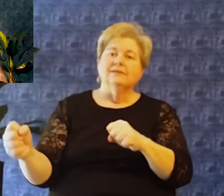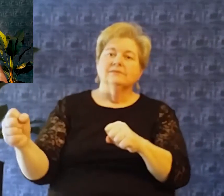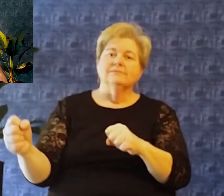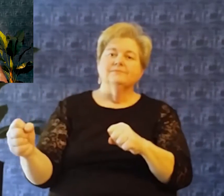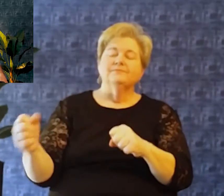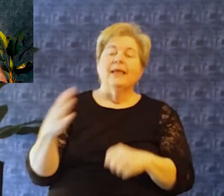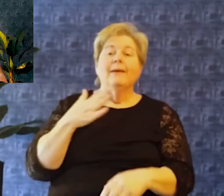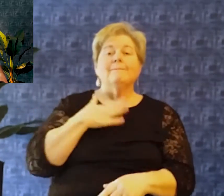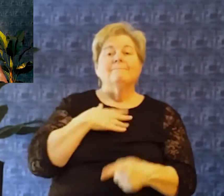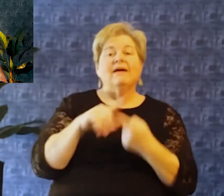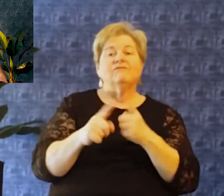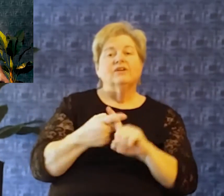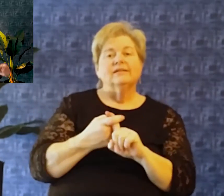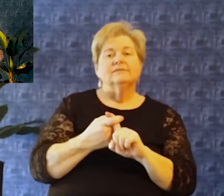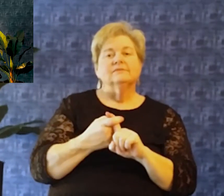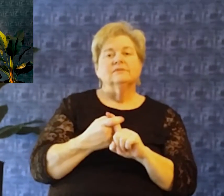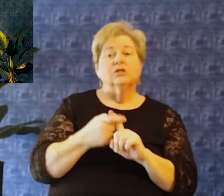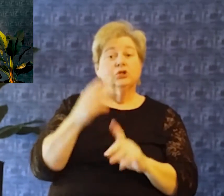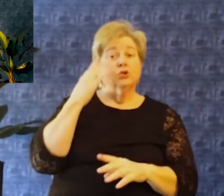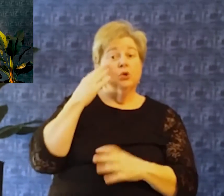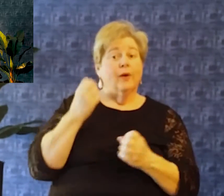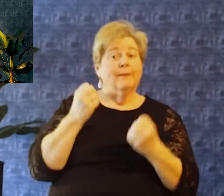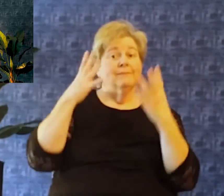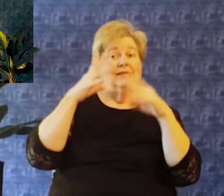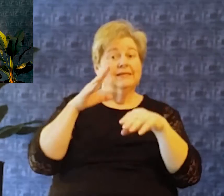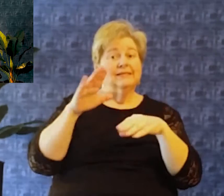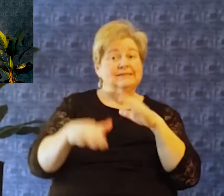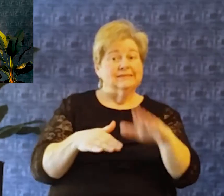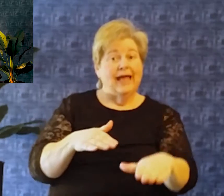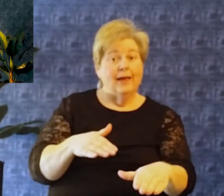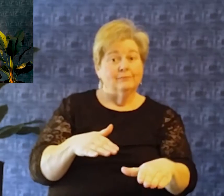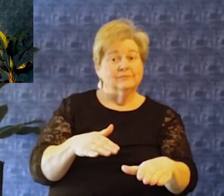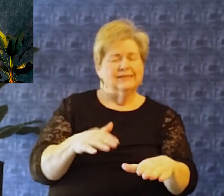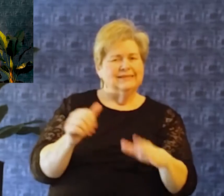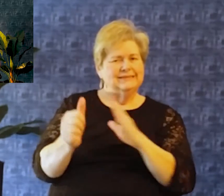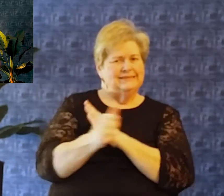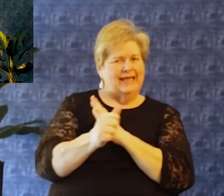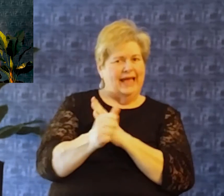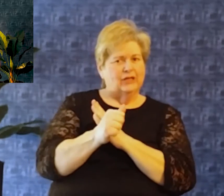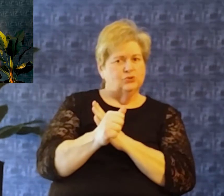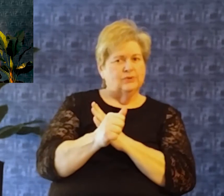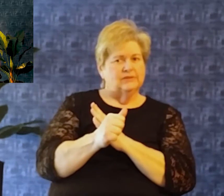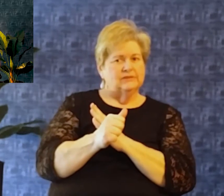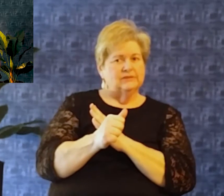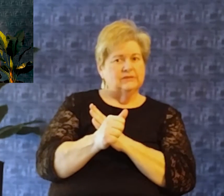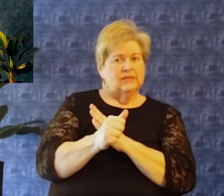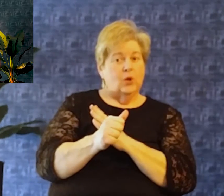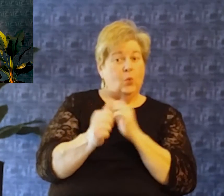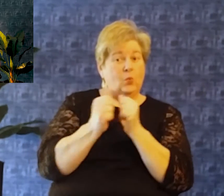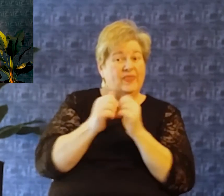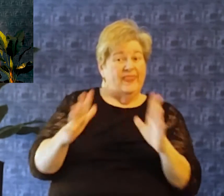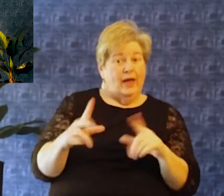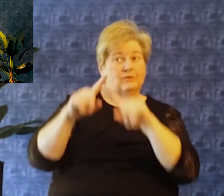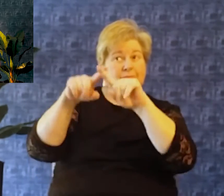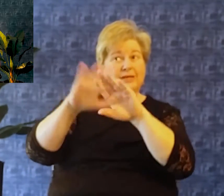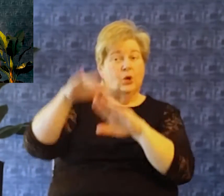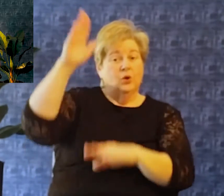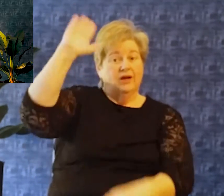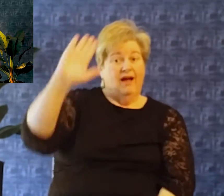might My friend You know how many steps It is dangerous to take Without depending on God